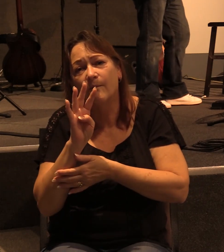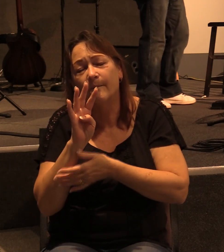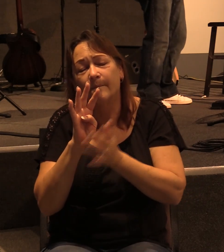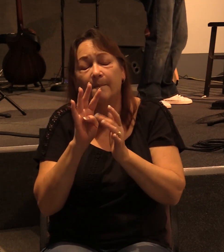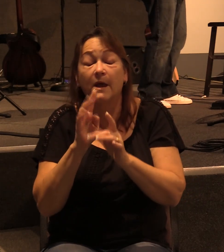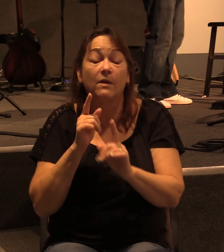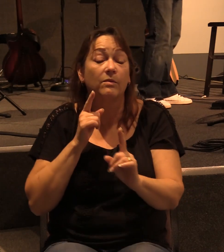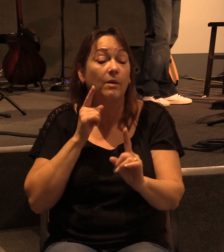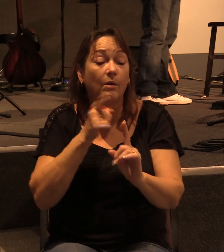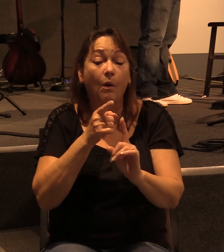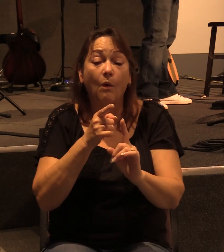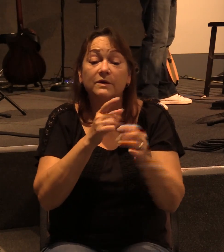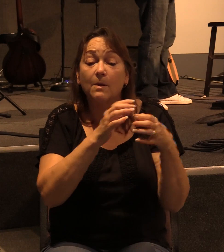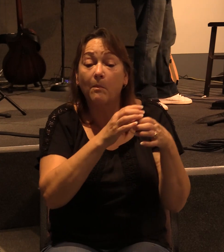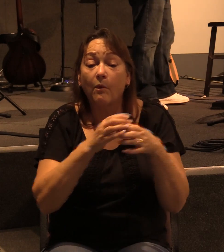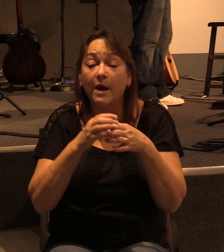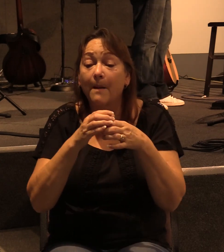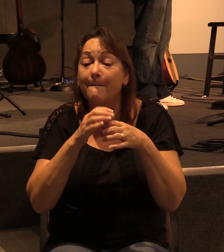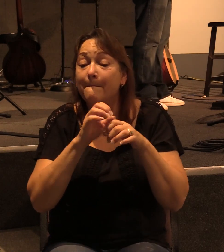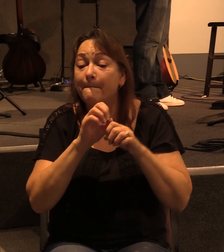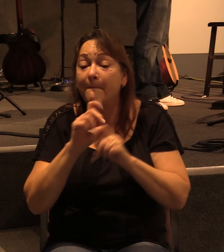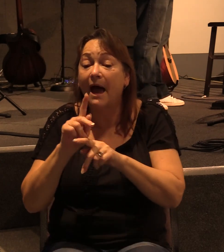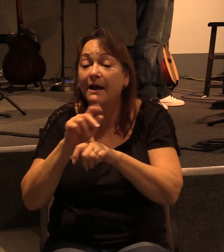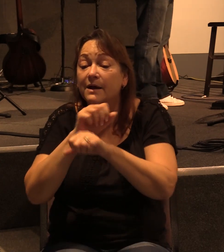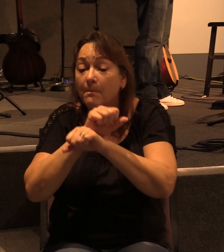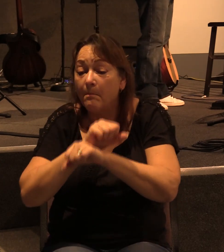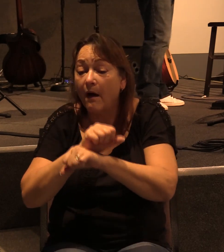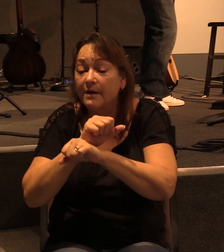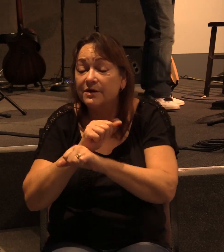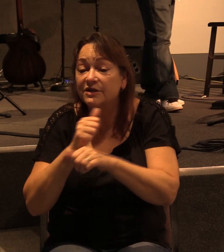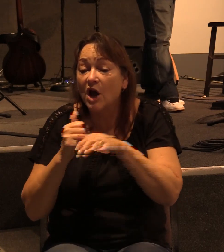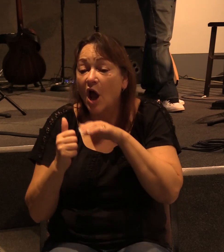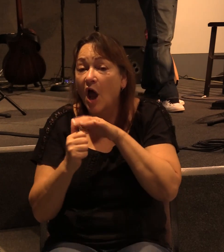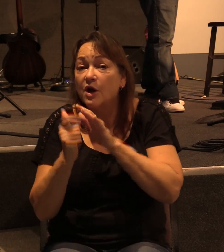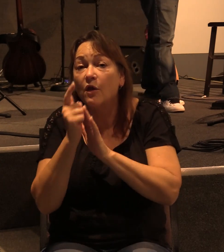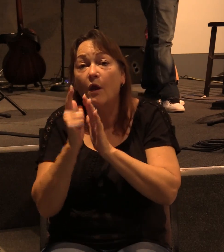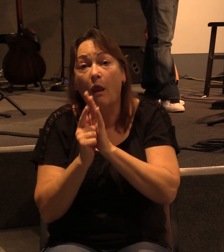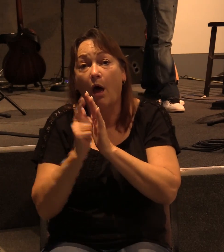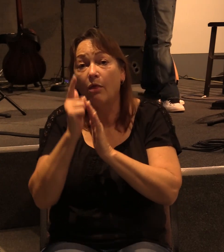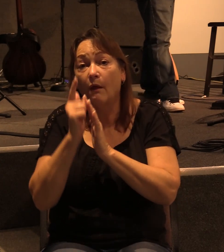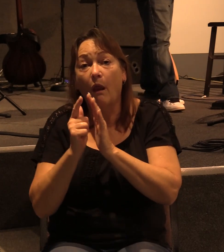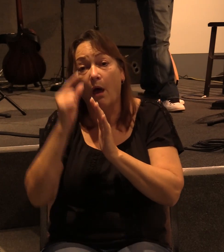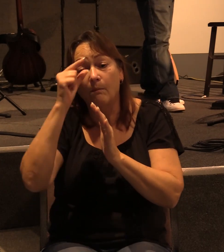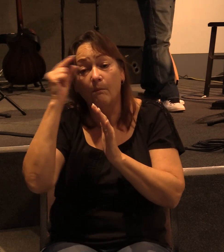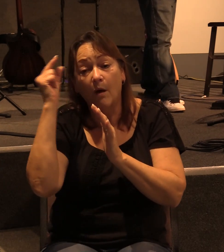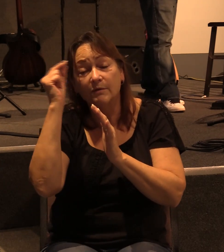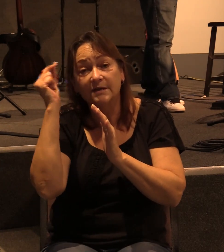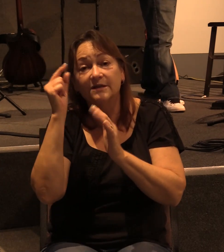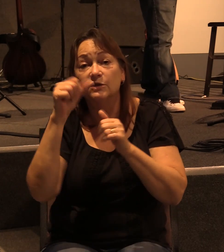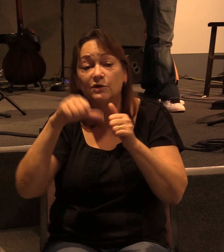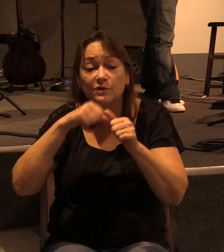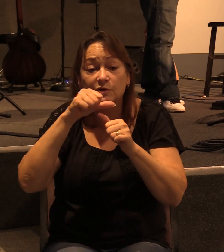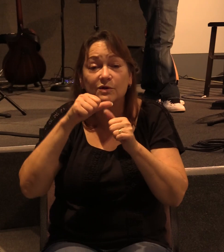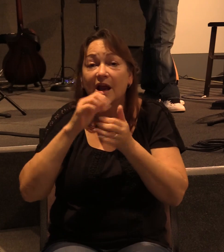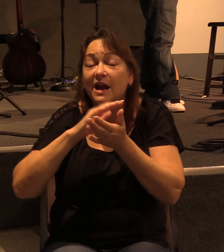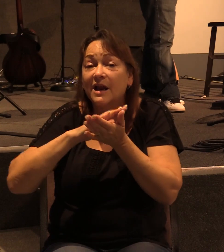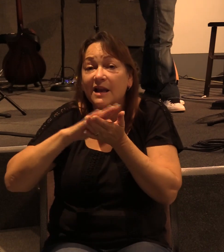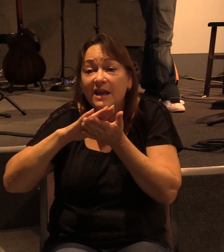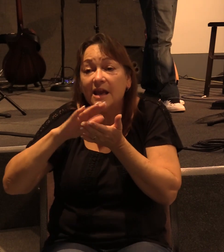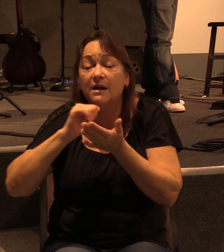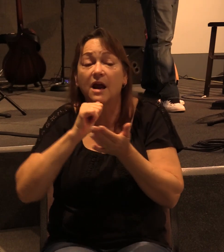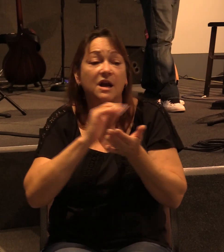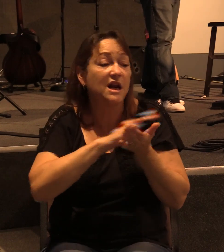Their goal was to bring them back into the bondage under the law. The law of Moses. Circumcision. Clean.